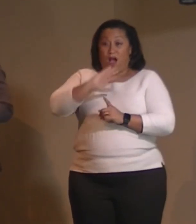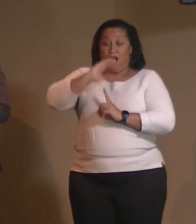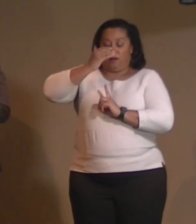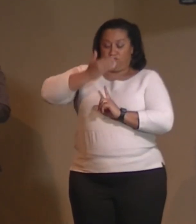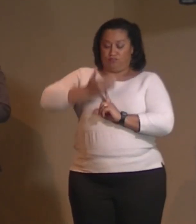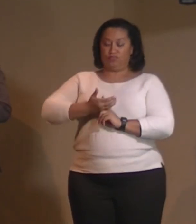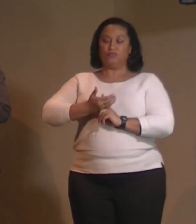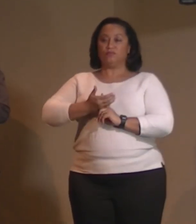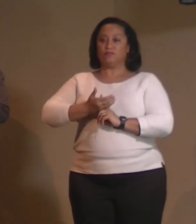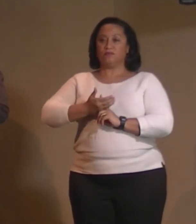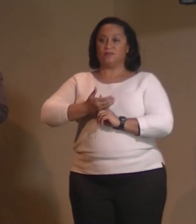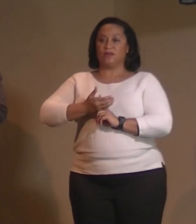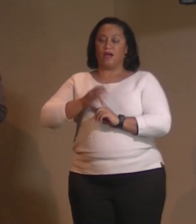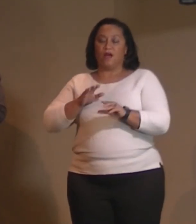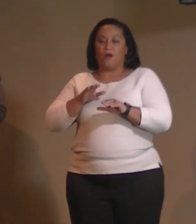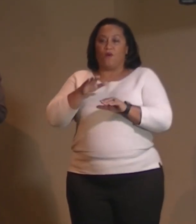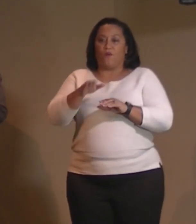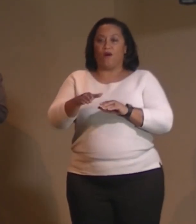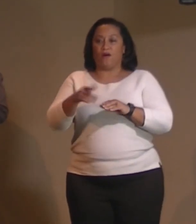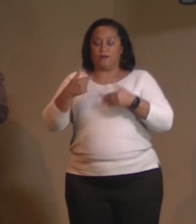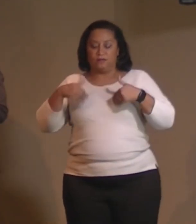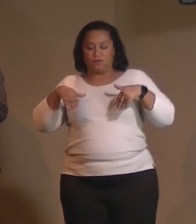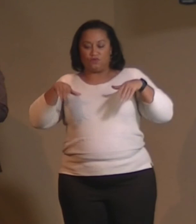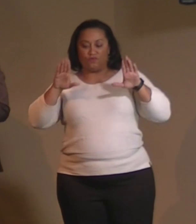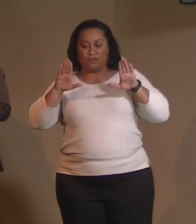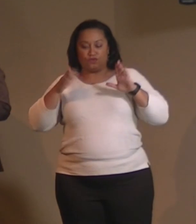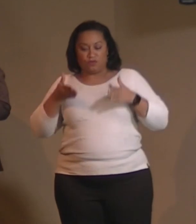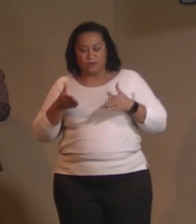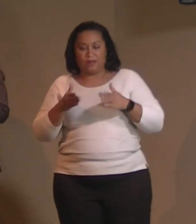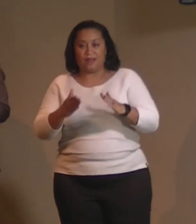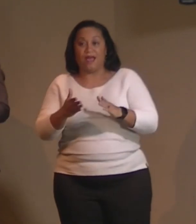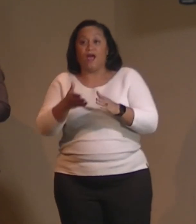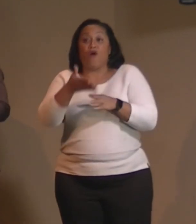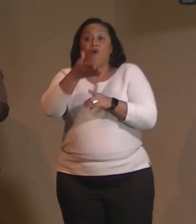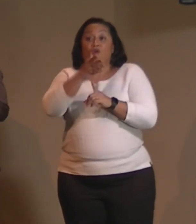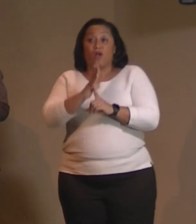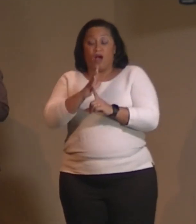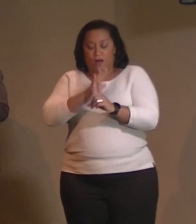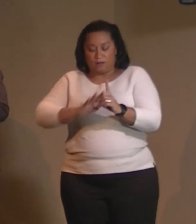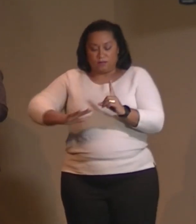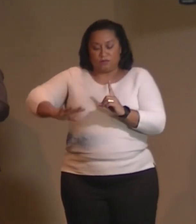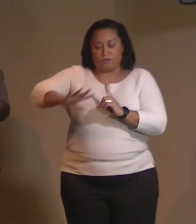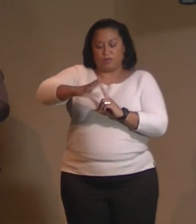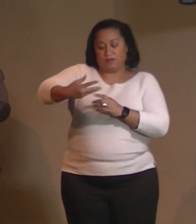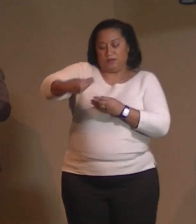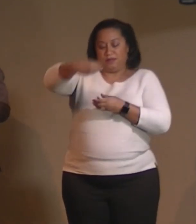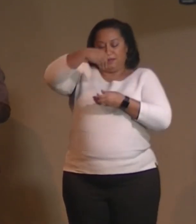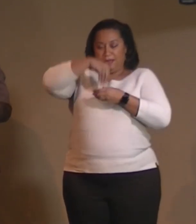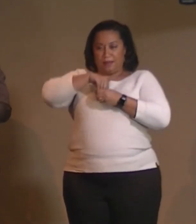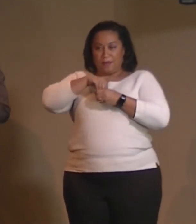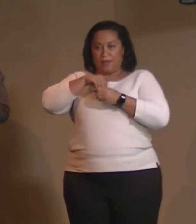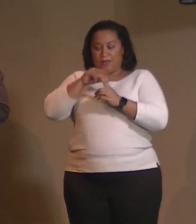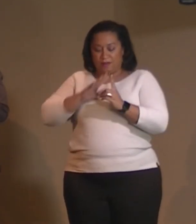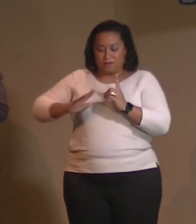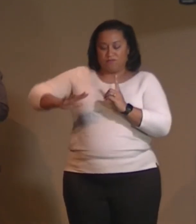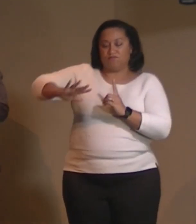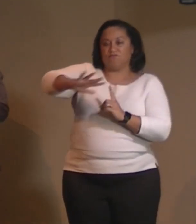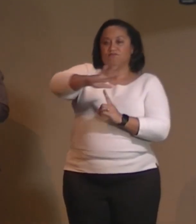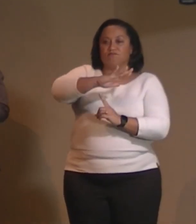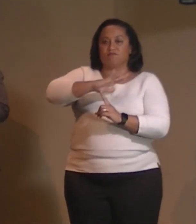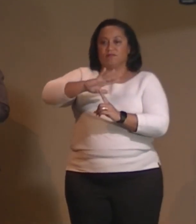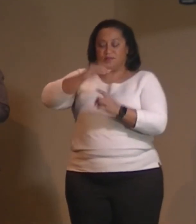to a place of surrender and allowing that which God is to be God in me, to be God as me,